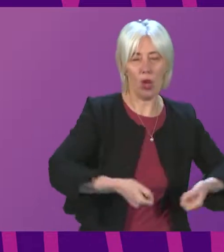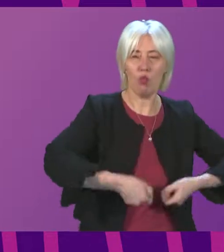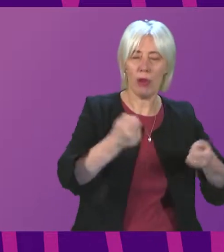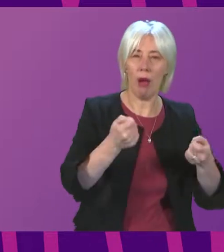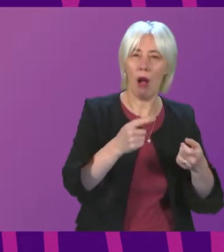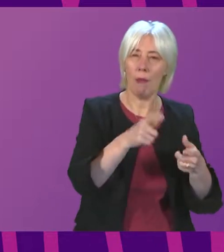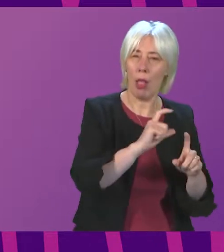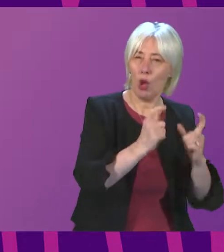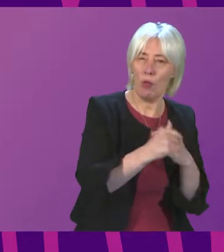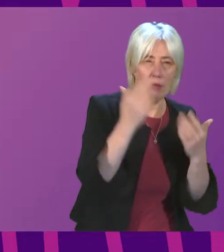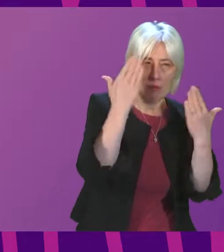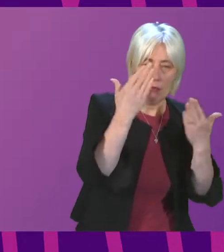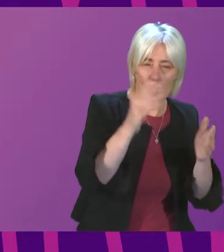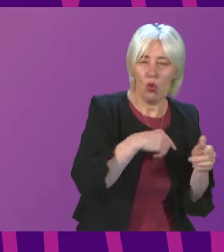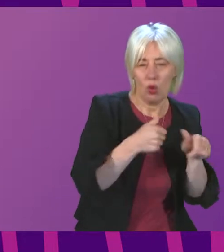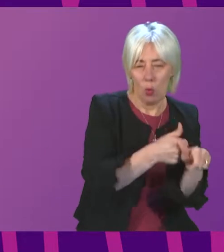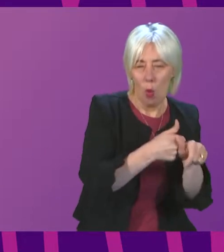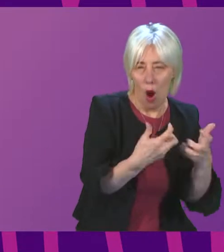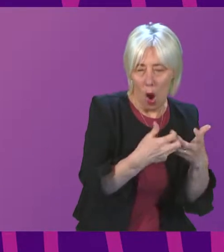or suggestions for action?